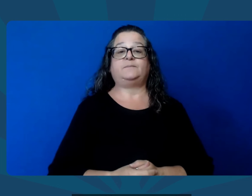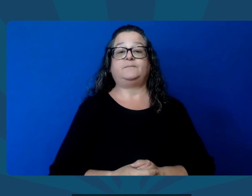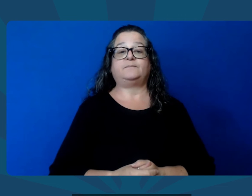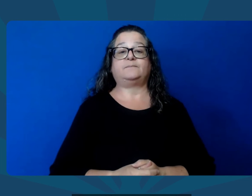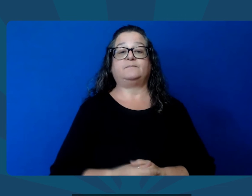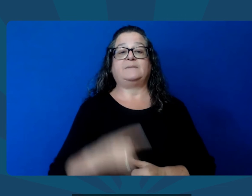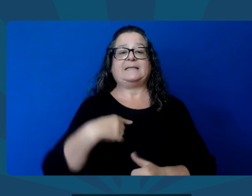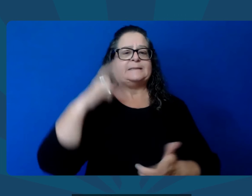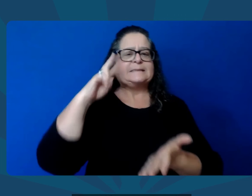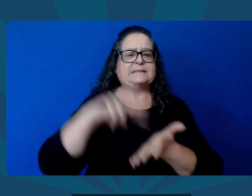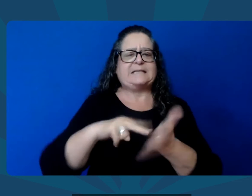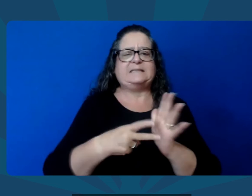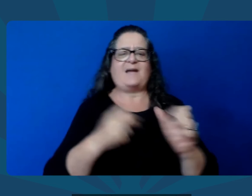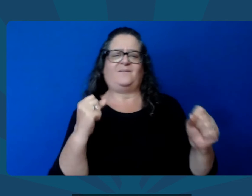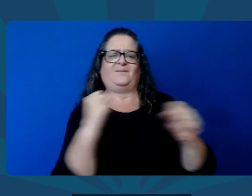immigrant children.